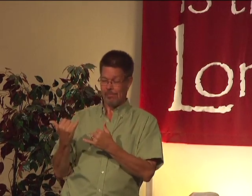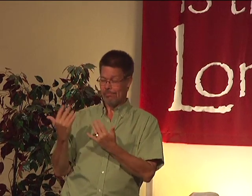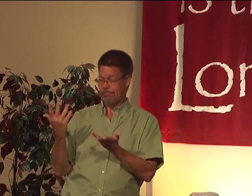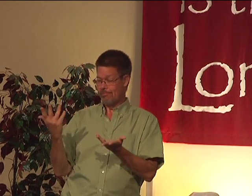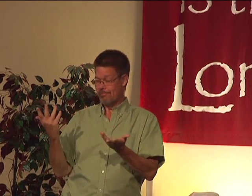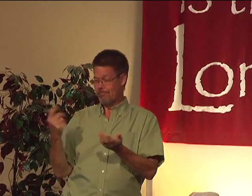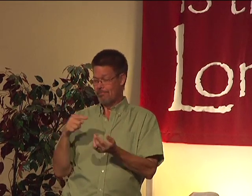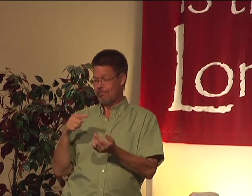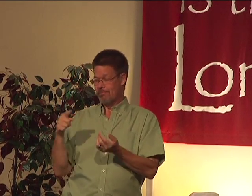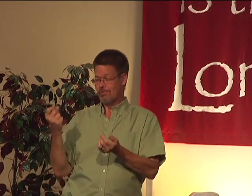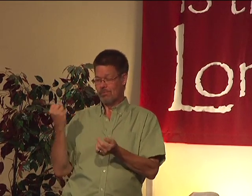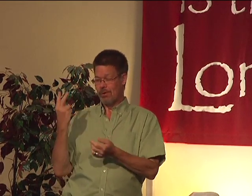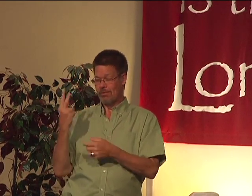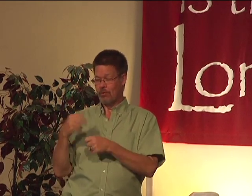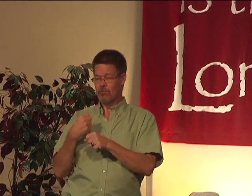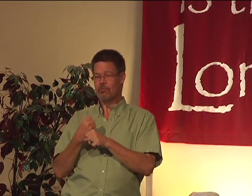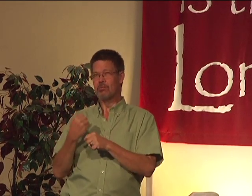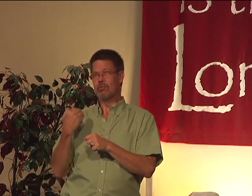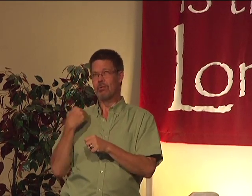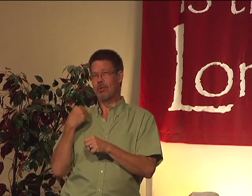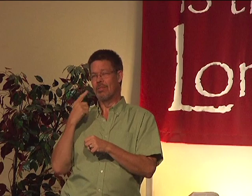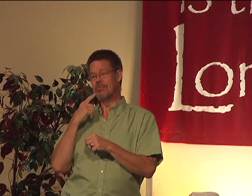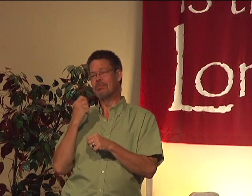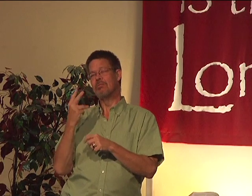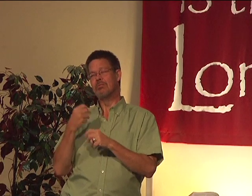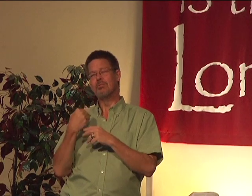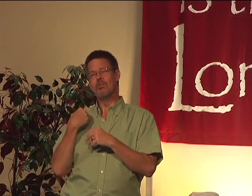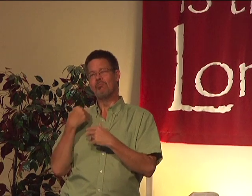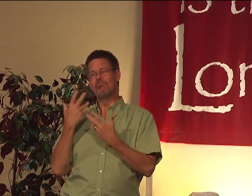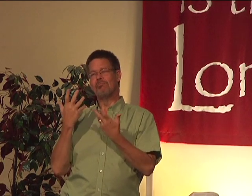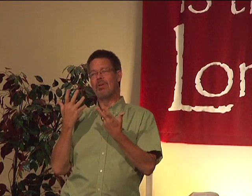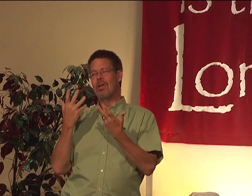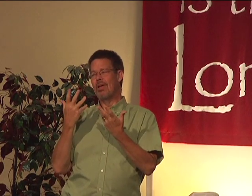here. Now it's been 12 years. I think it was 12 years ago.